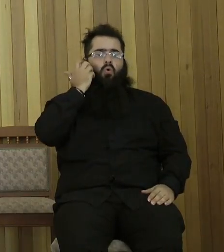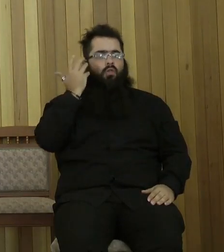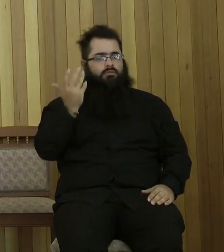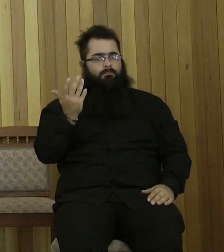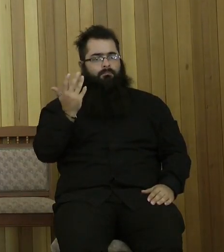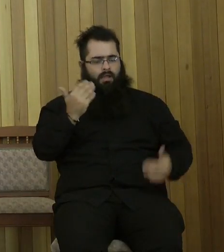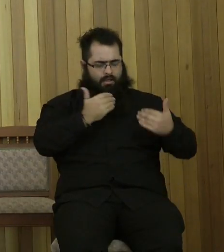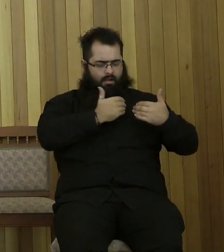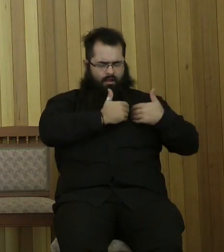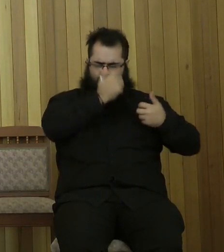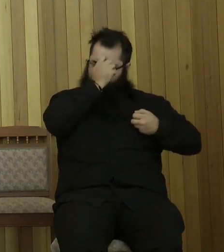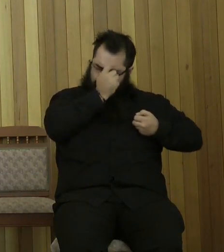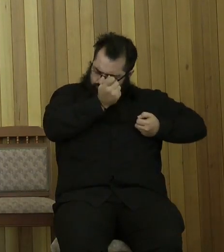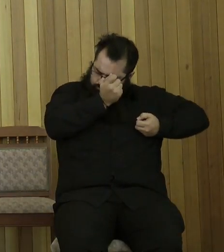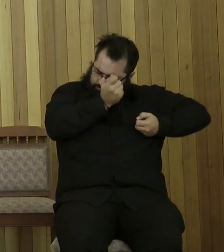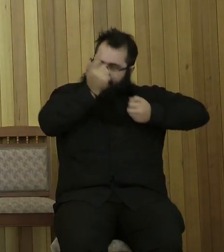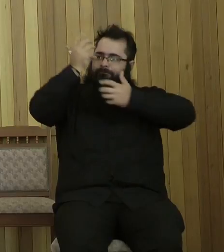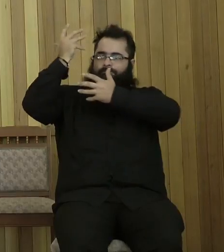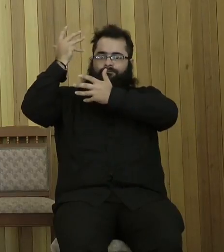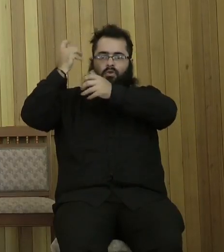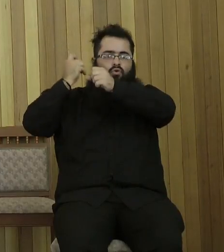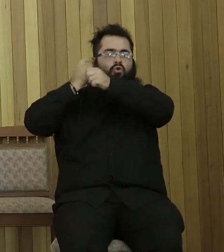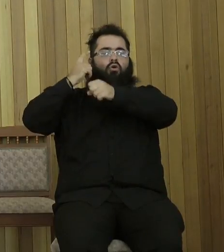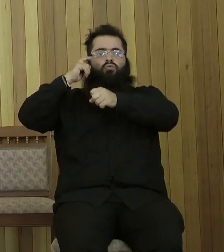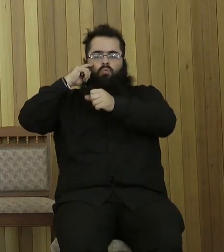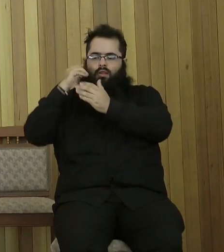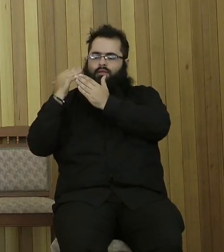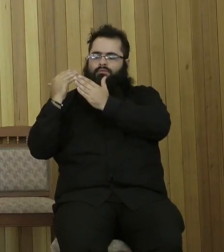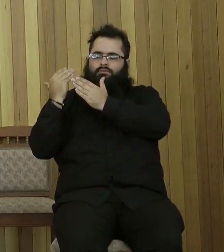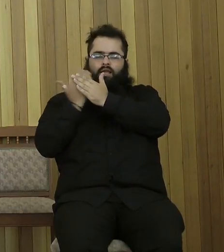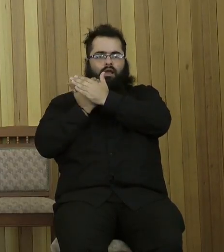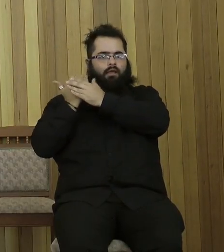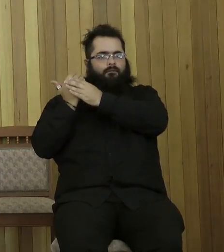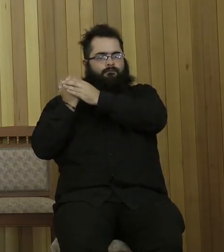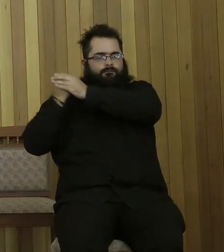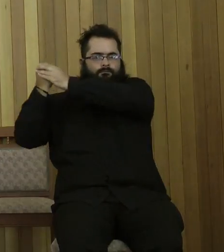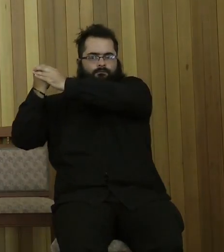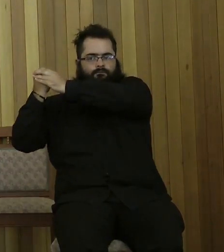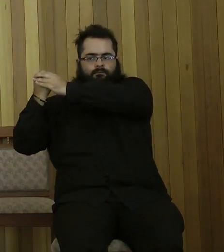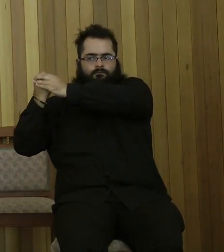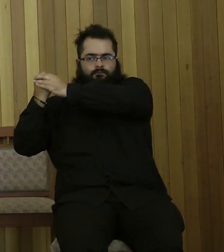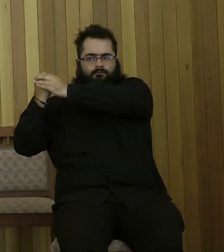heart before him, God is a refuge for us. But God is not only a God of refuge